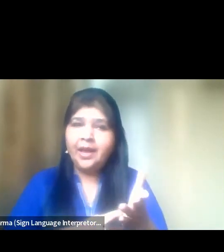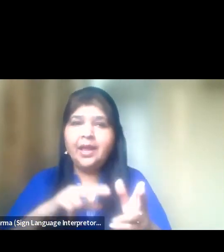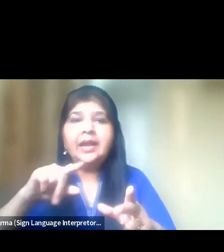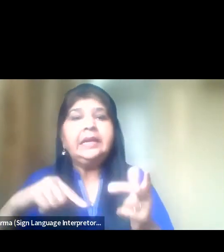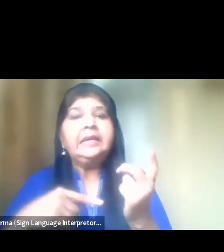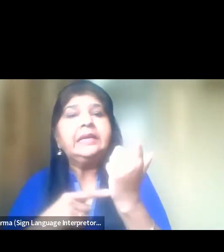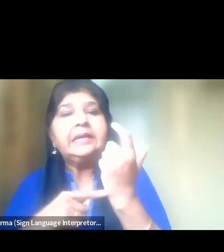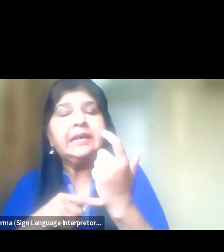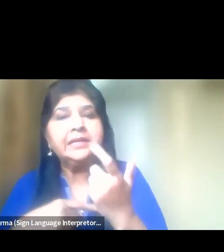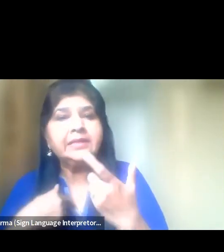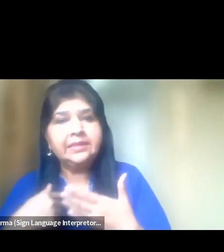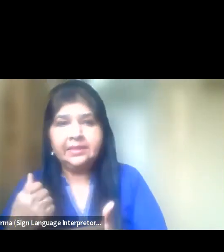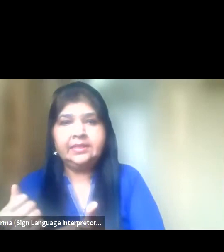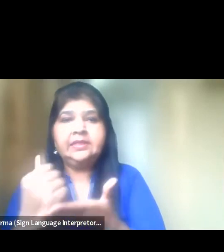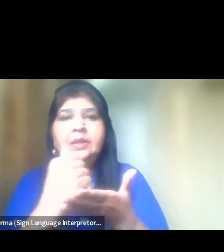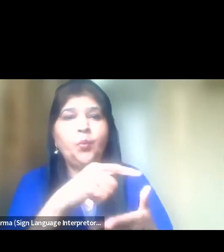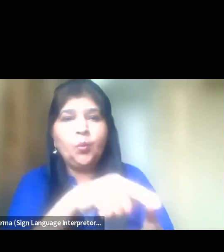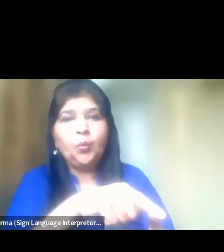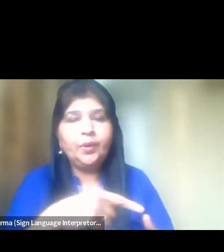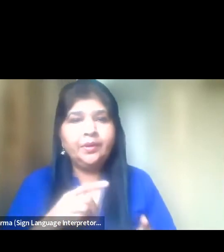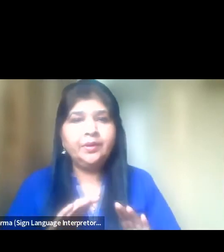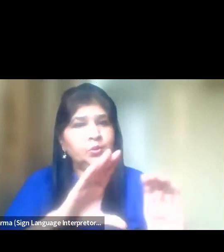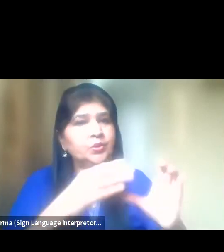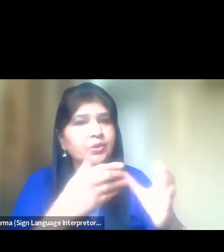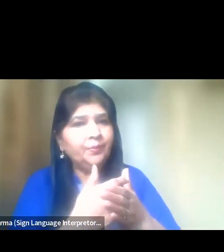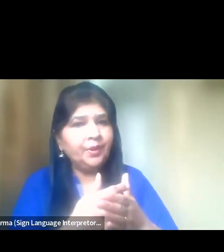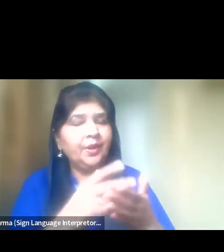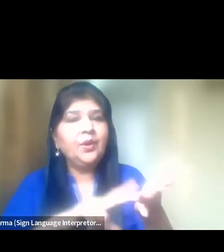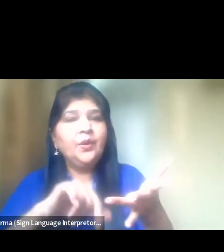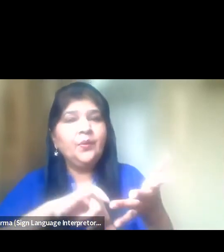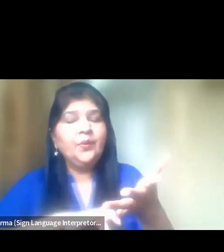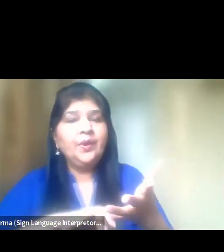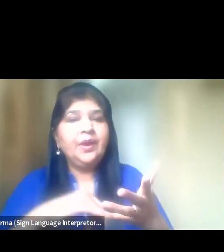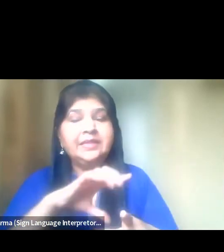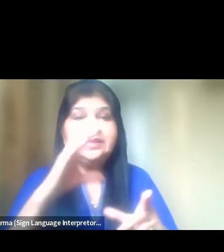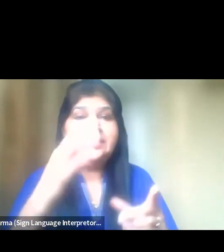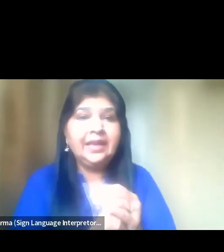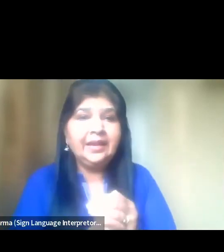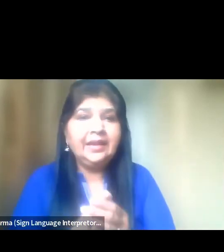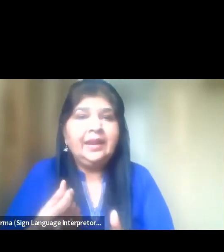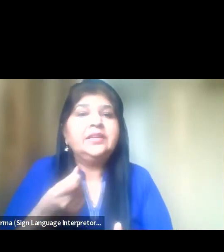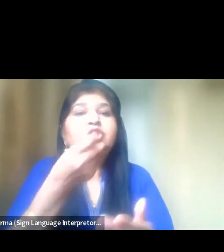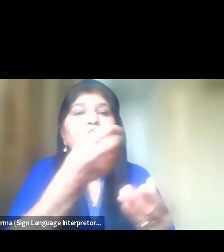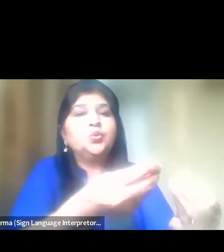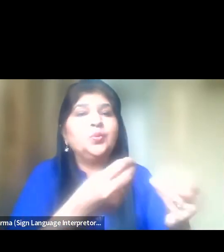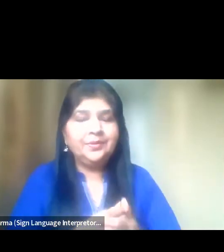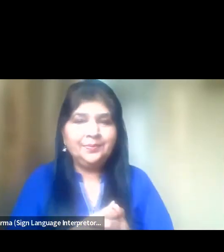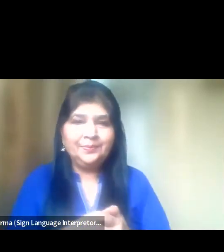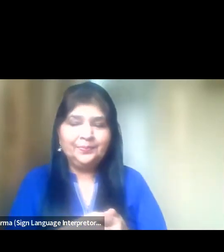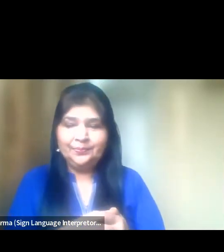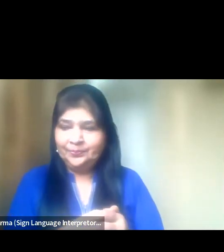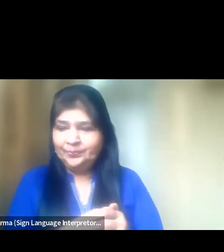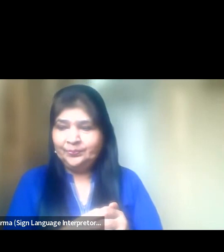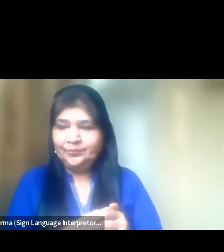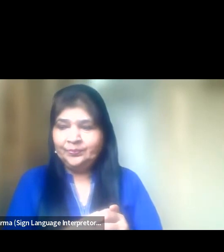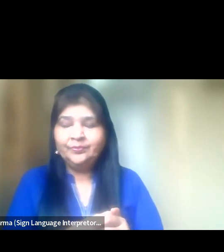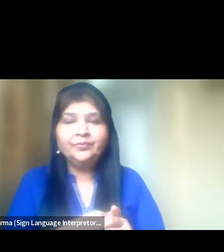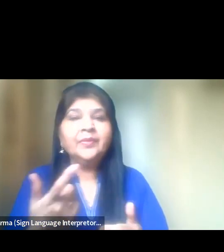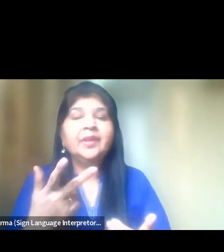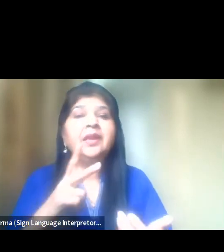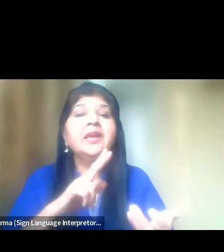in support WhatsApp as catalytic donors. The solutions